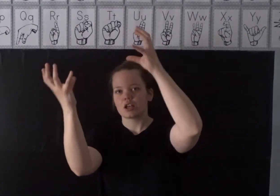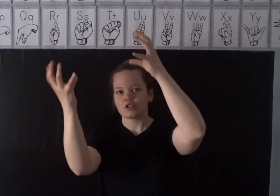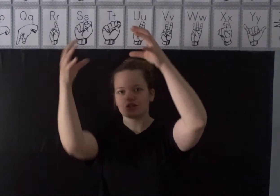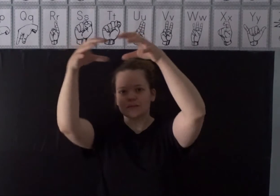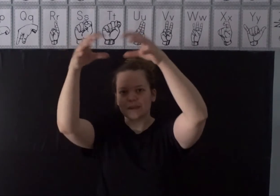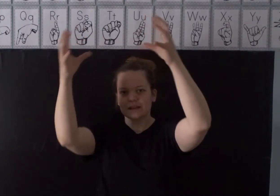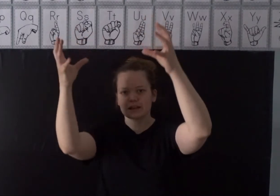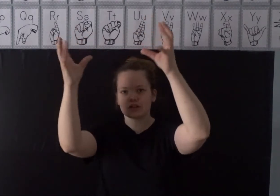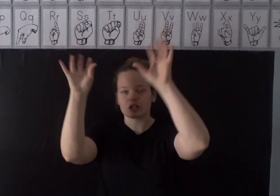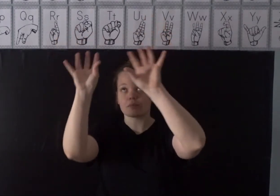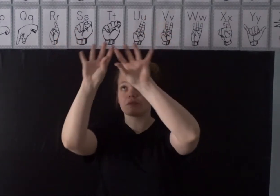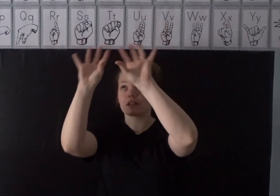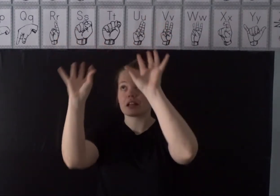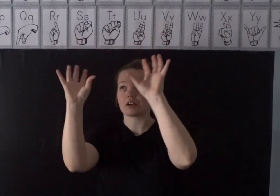just making the shape of the cloud.